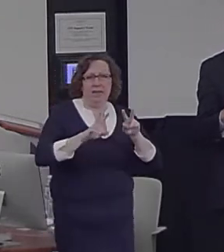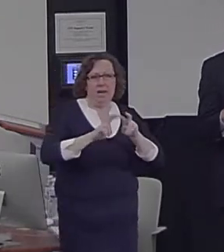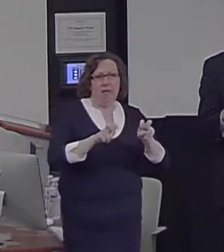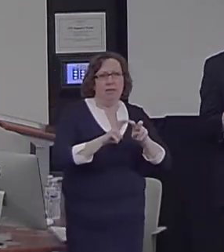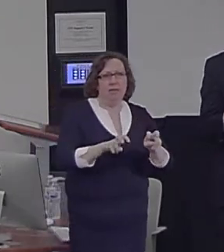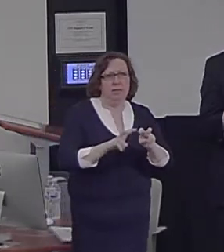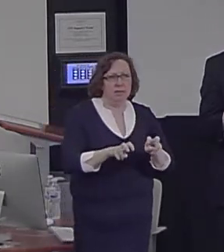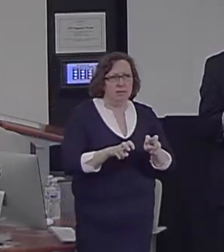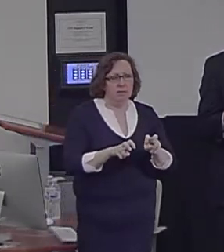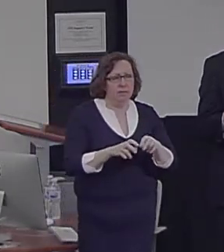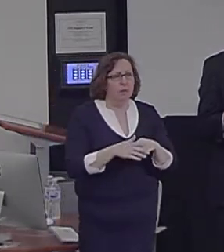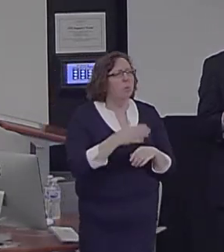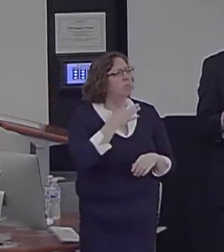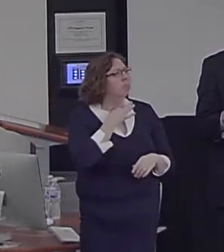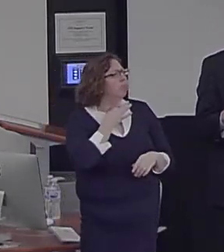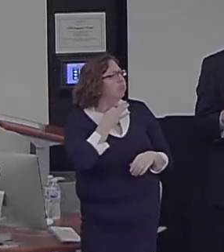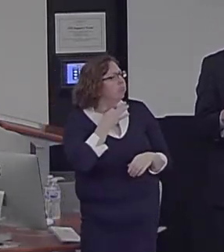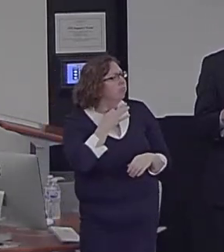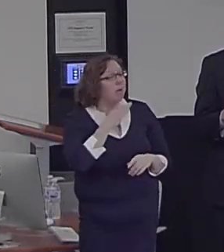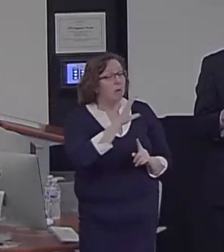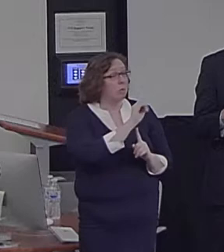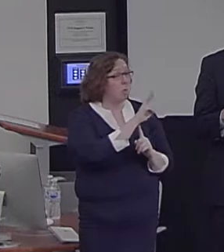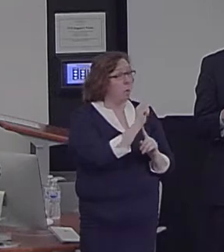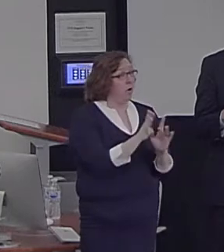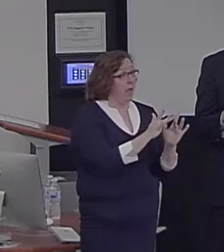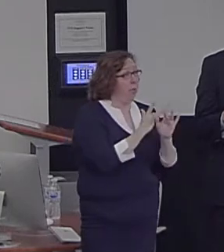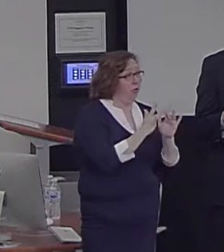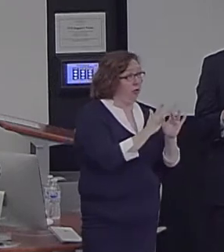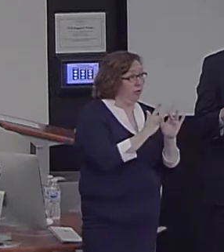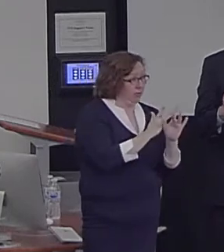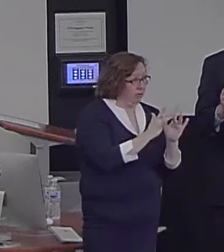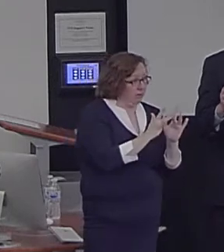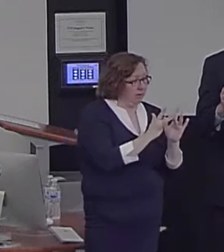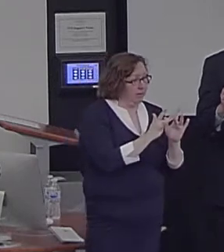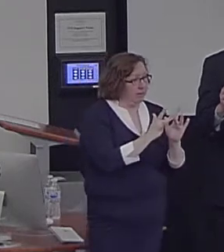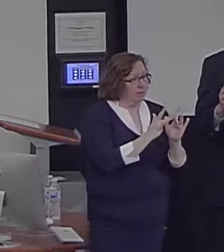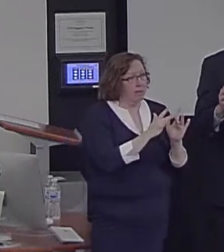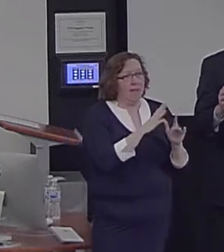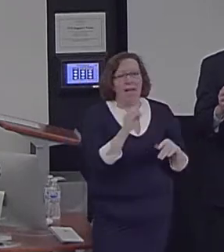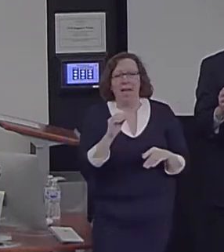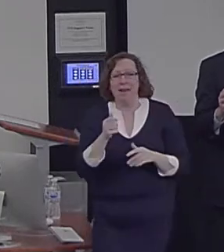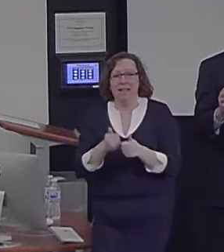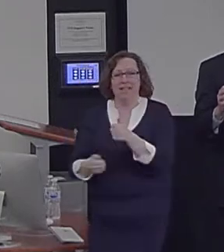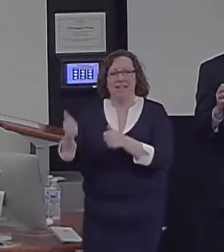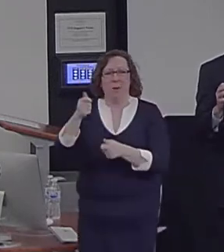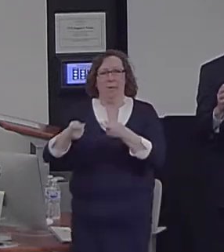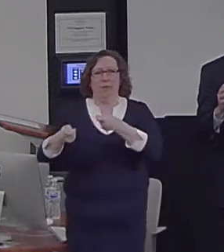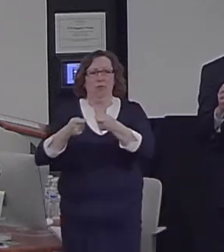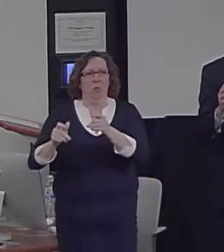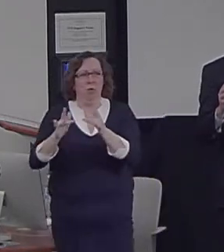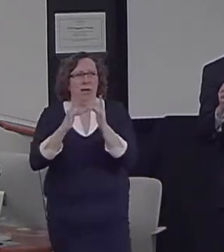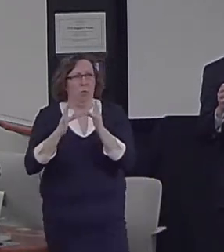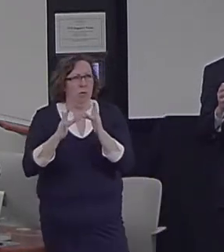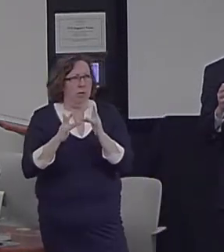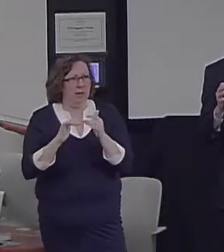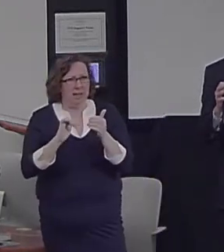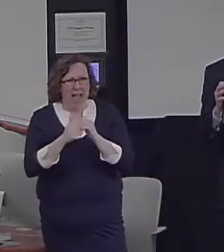connected the core network was with the executive control network that includes those